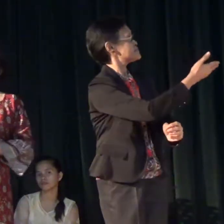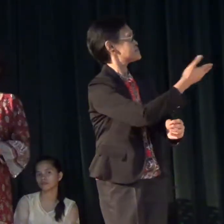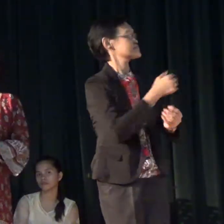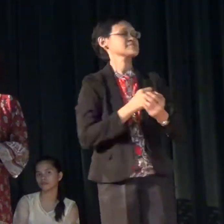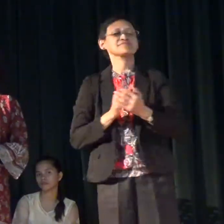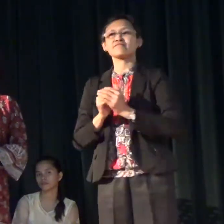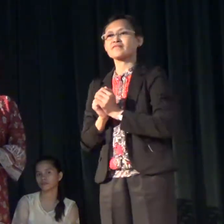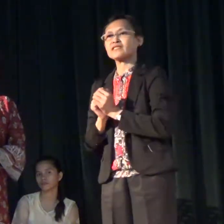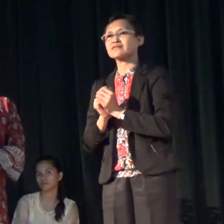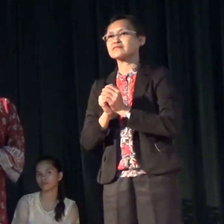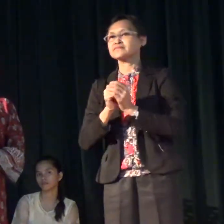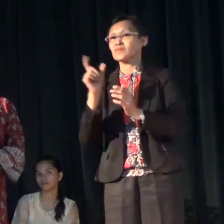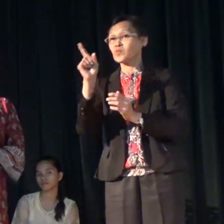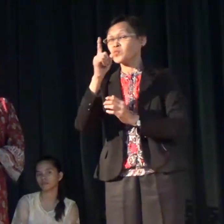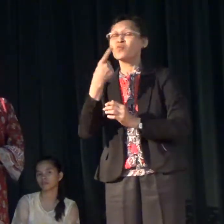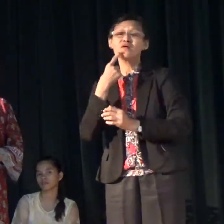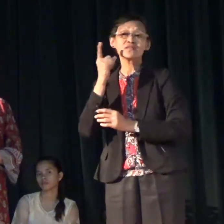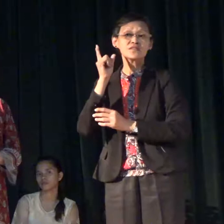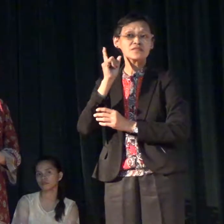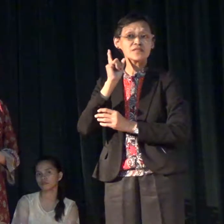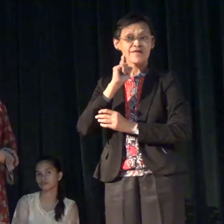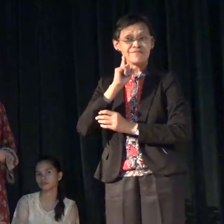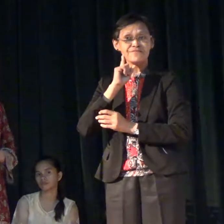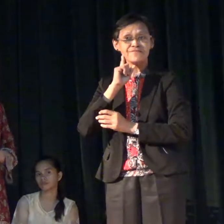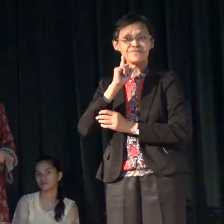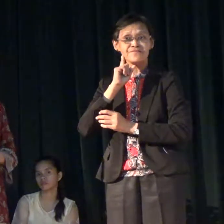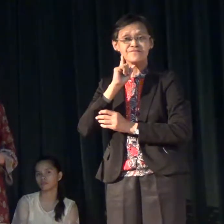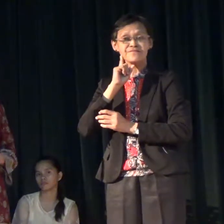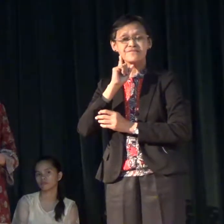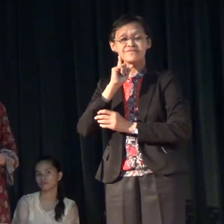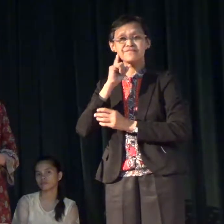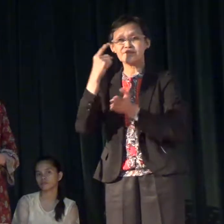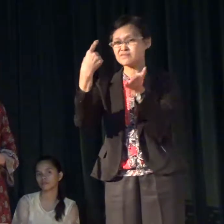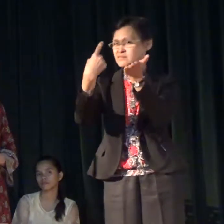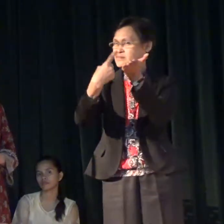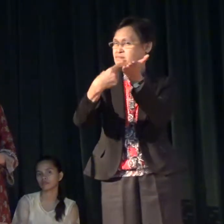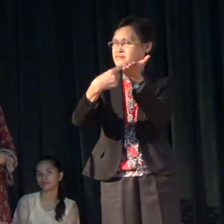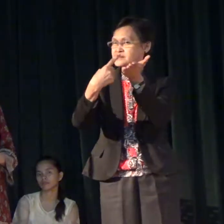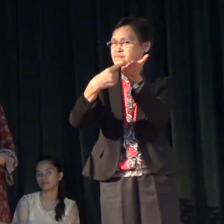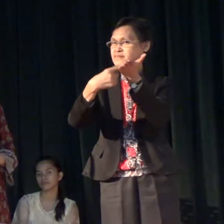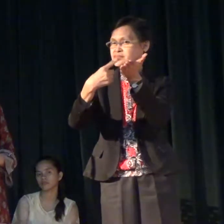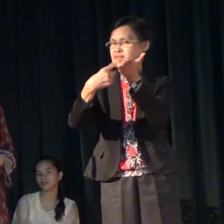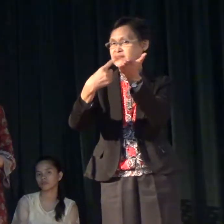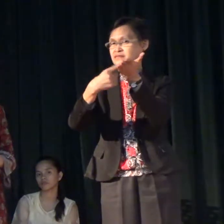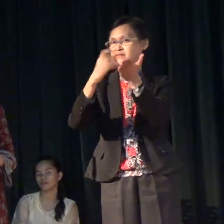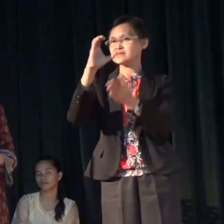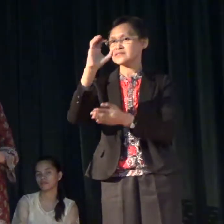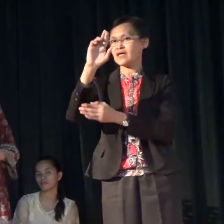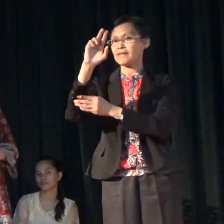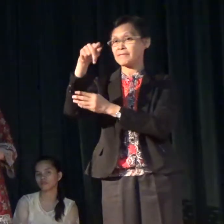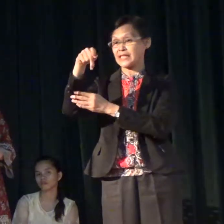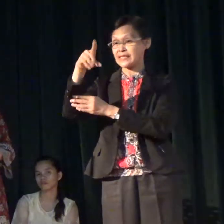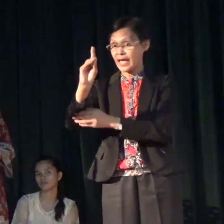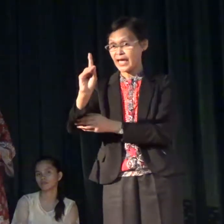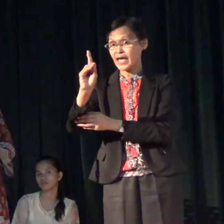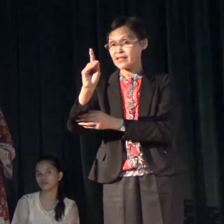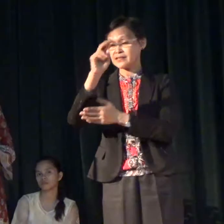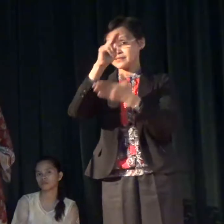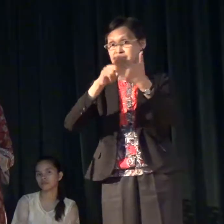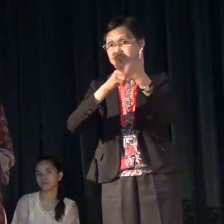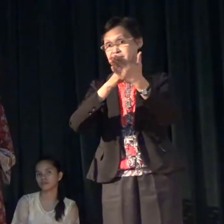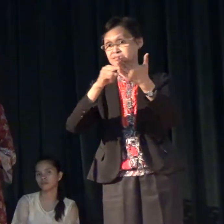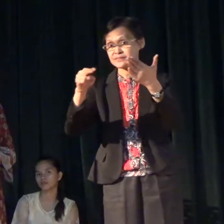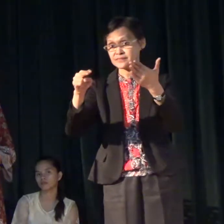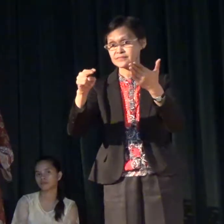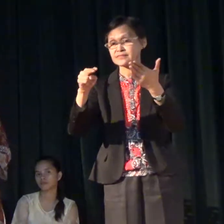what the depth when we talk of the CRPD with all